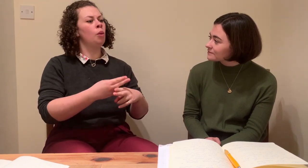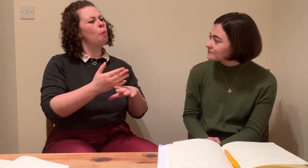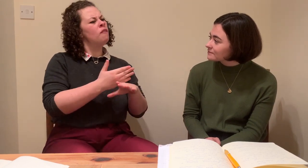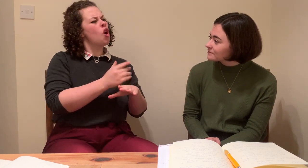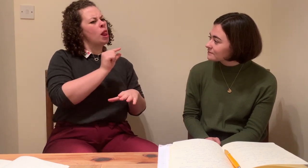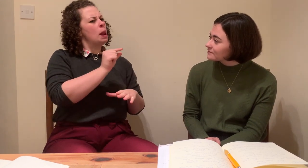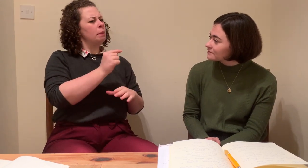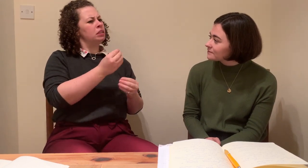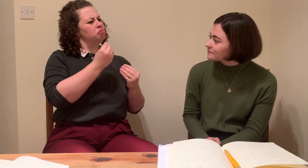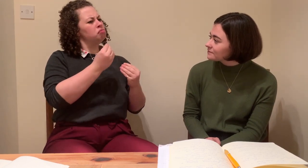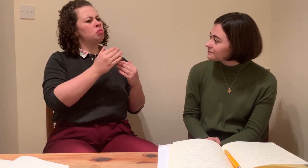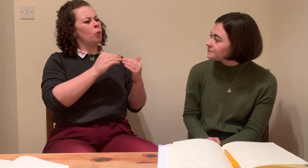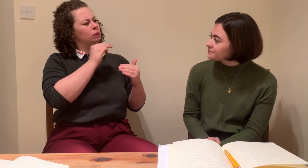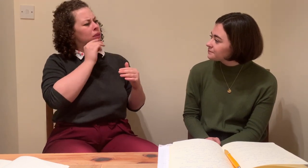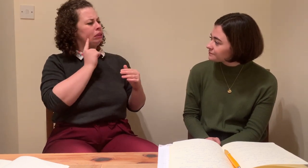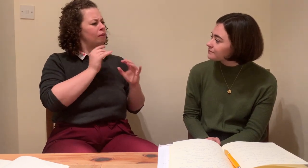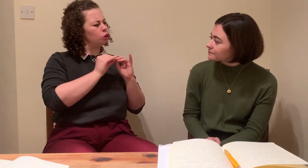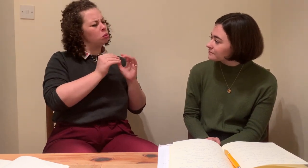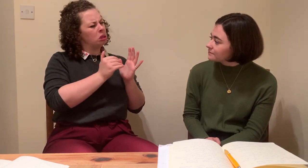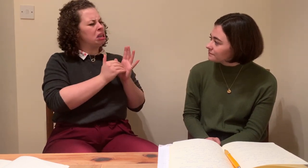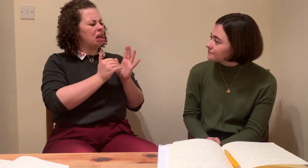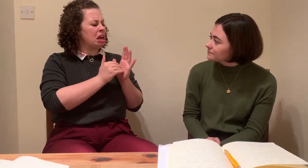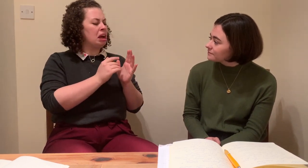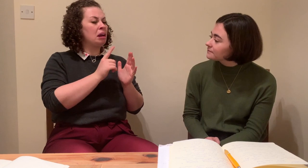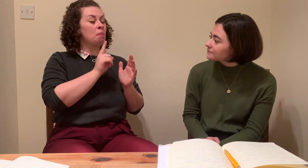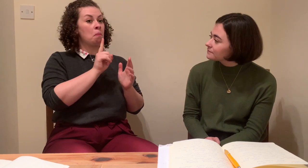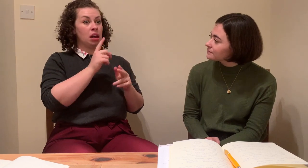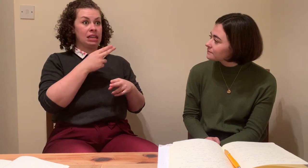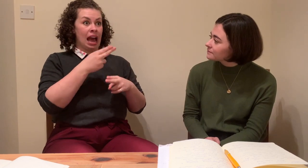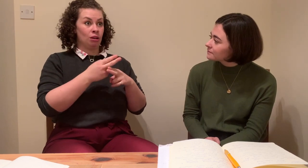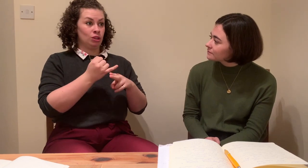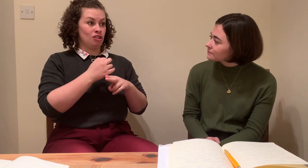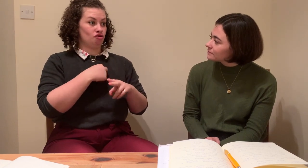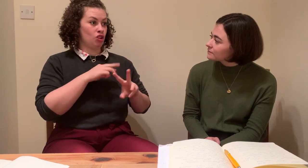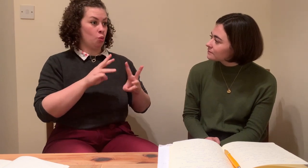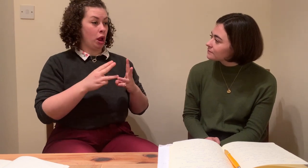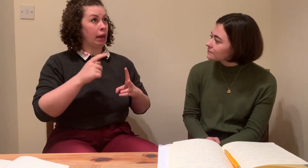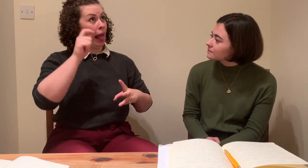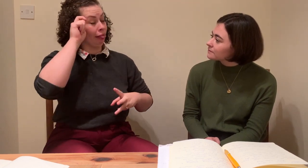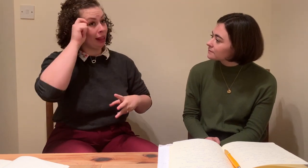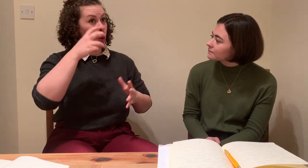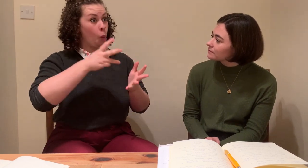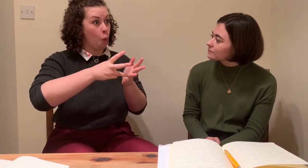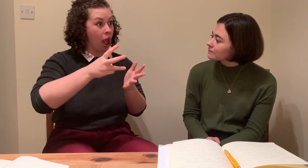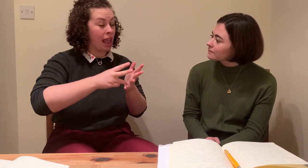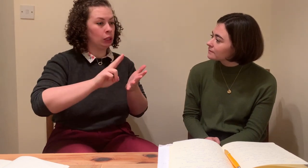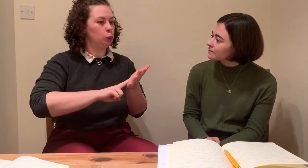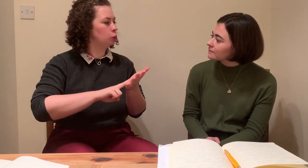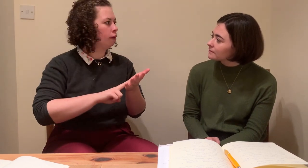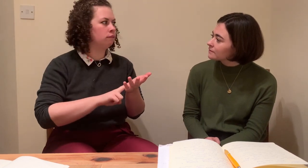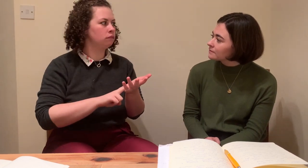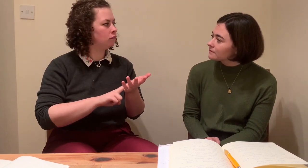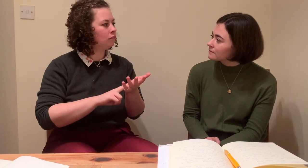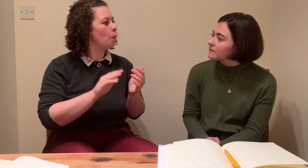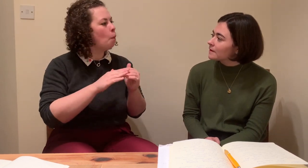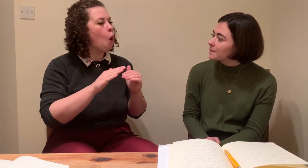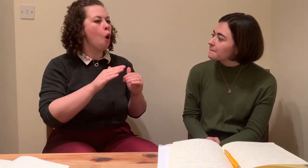And that's enough on your plate without, like, I don't know. I don't know. It's like trying to think how to know when you need a deaf interpreter. I think that's a big